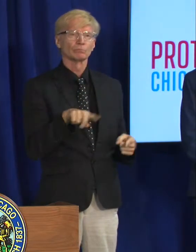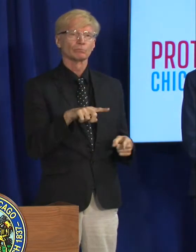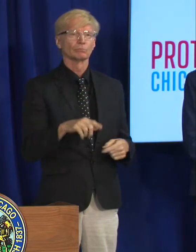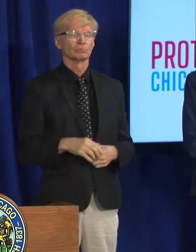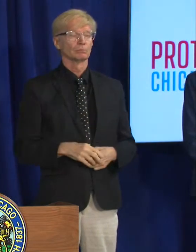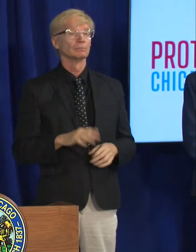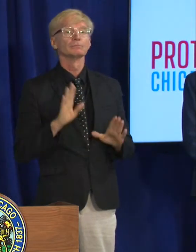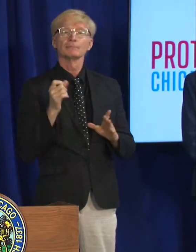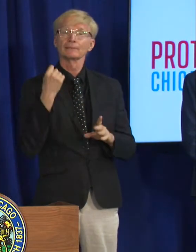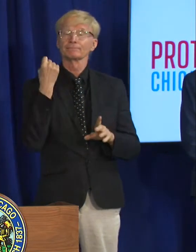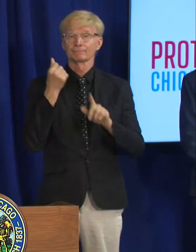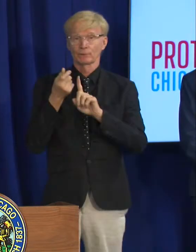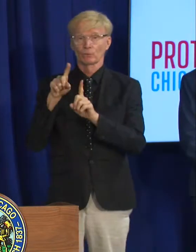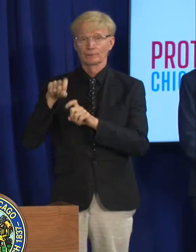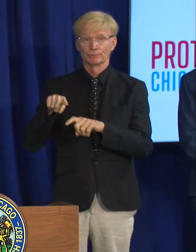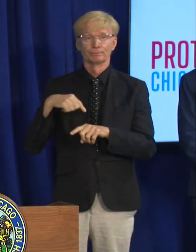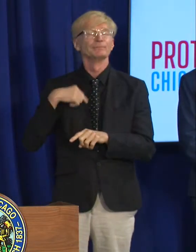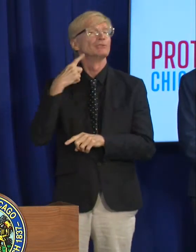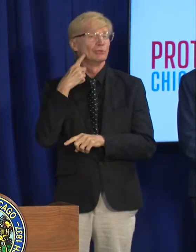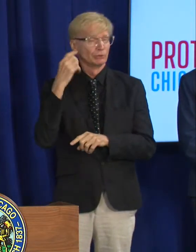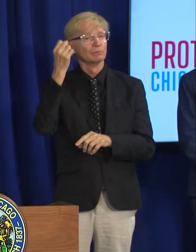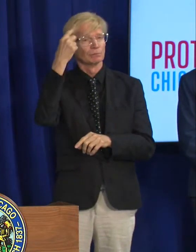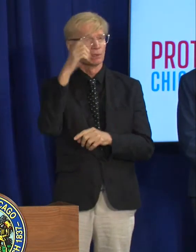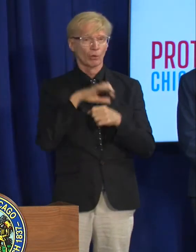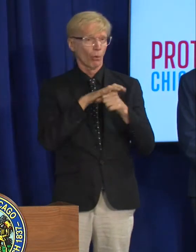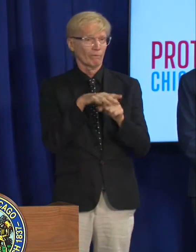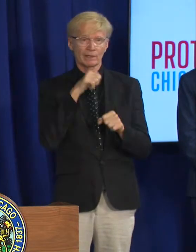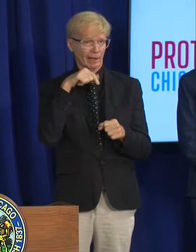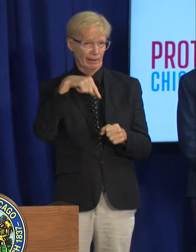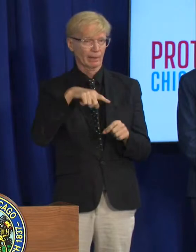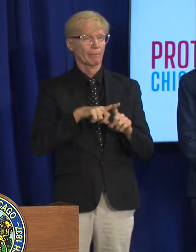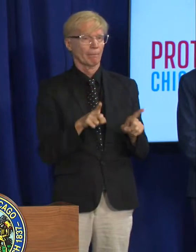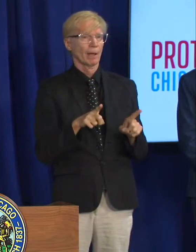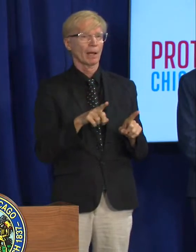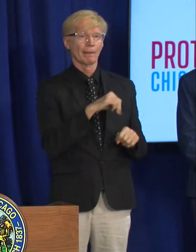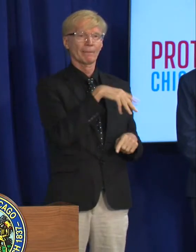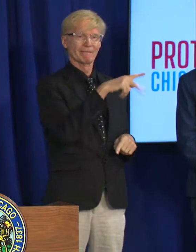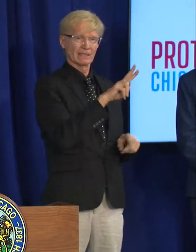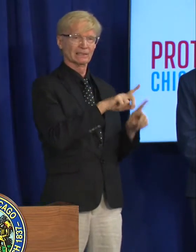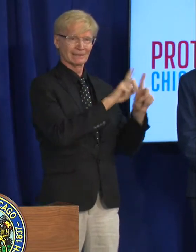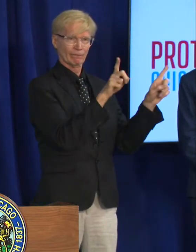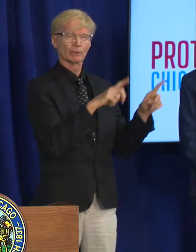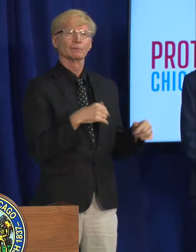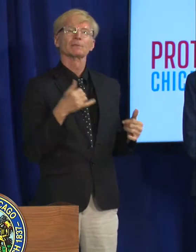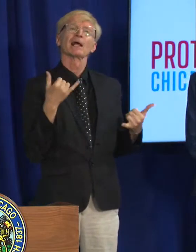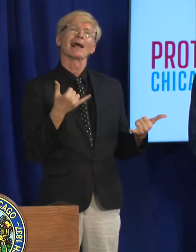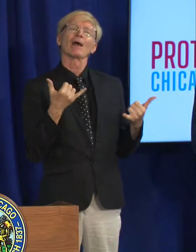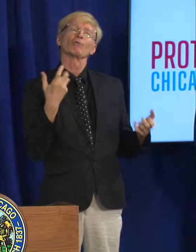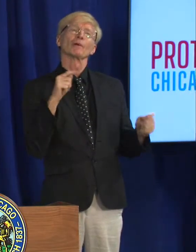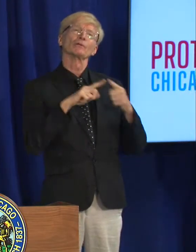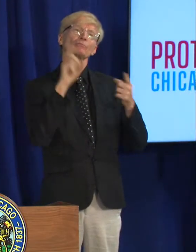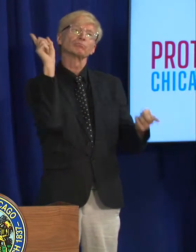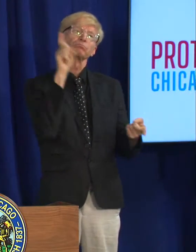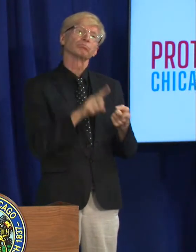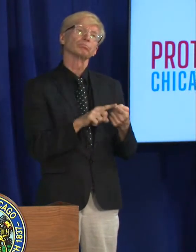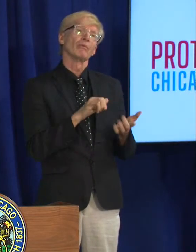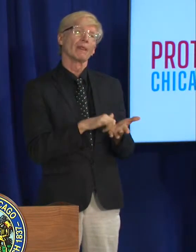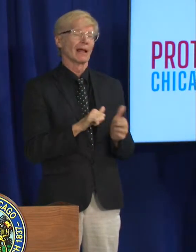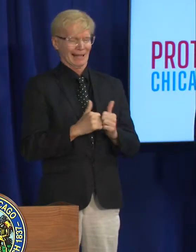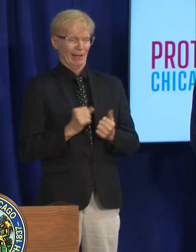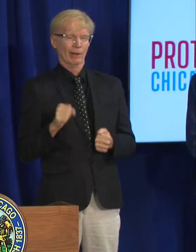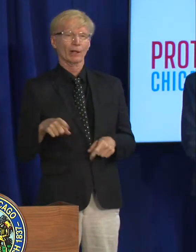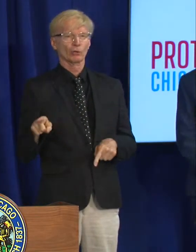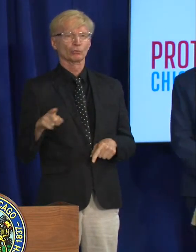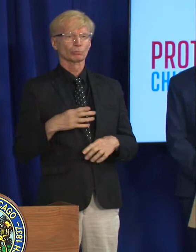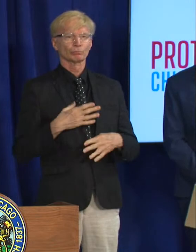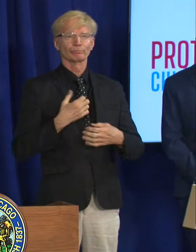not covet i understand that when it comes to mitigation measures though let's say this you know gets to a point where we need to take some more steps